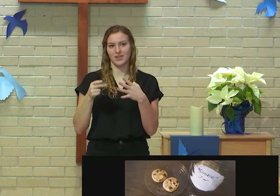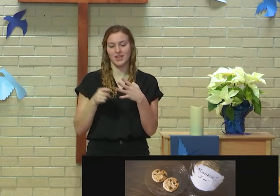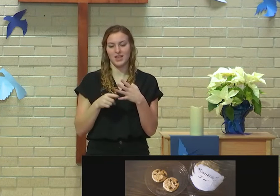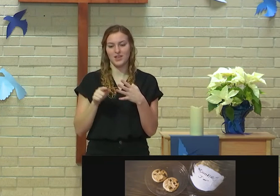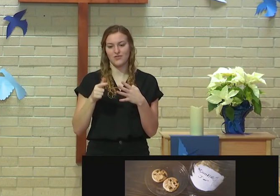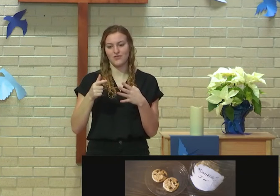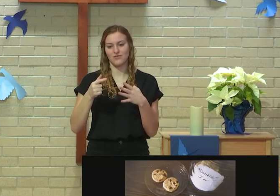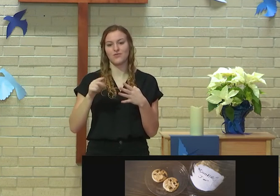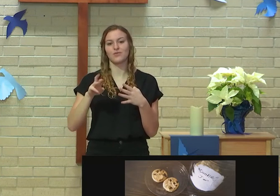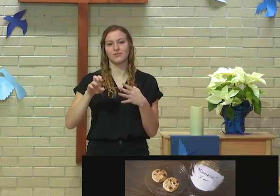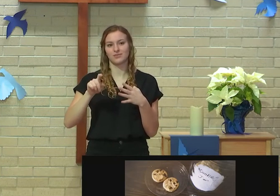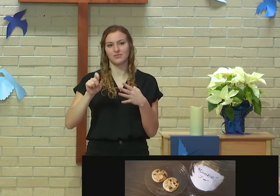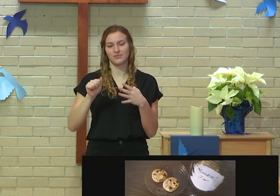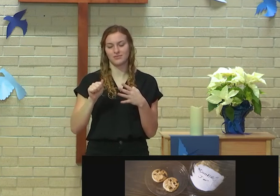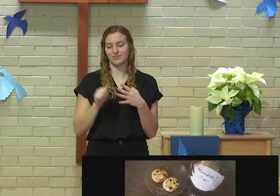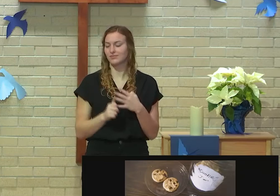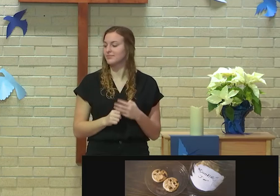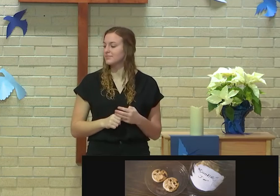Greta Lapp Claussen.